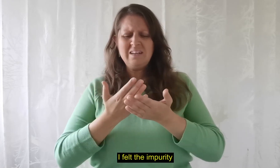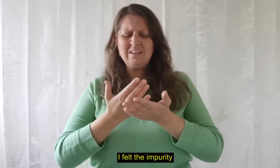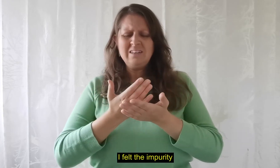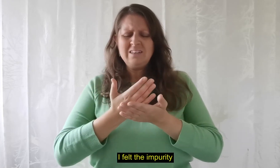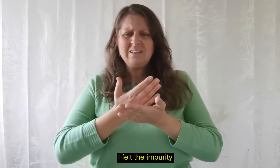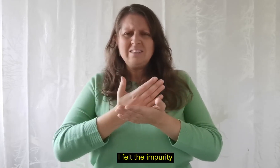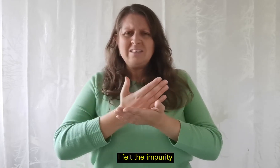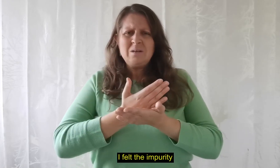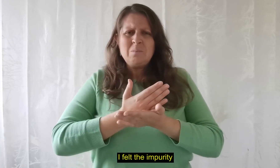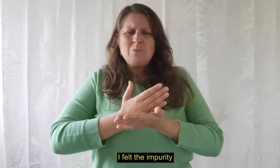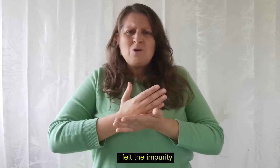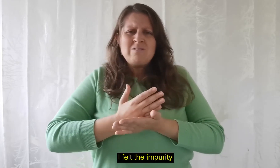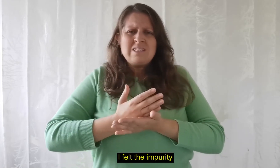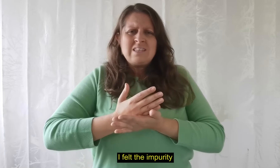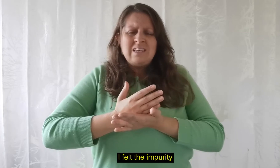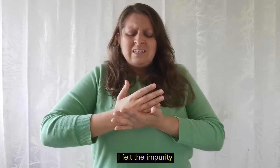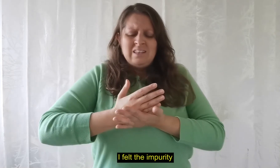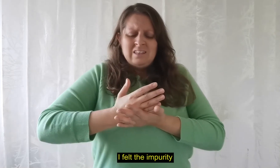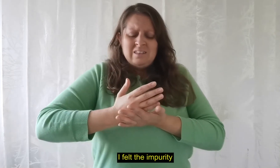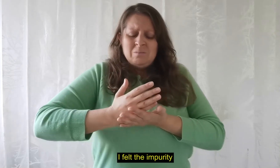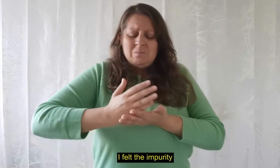I felt the impurity